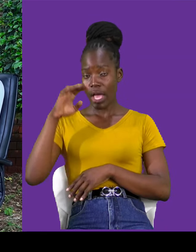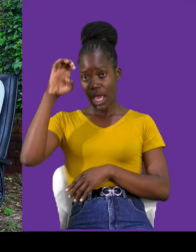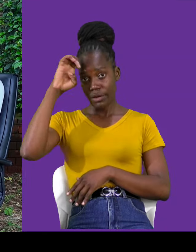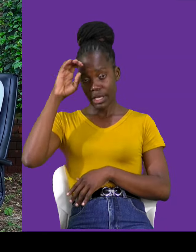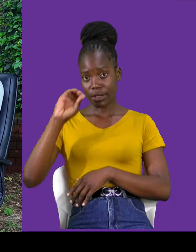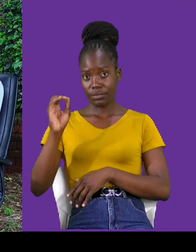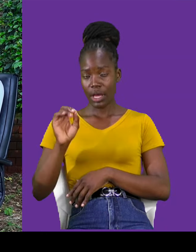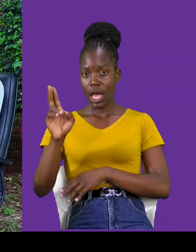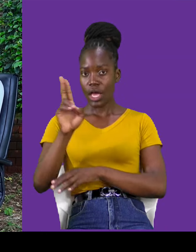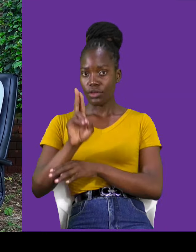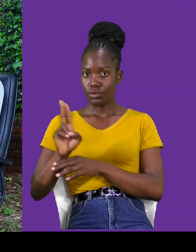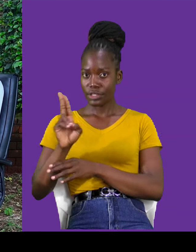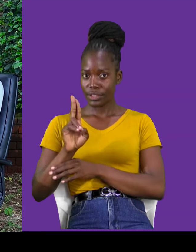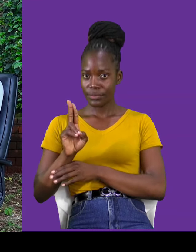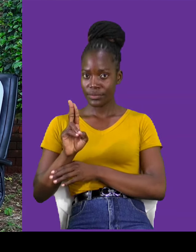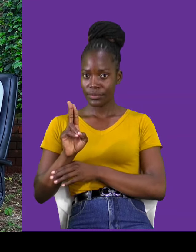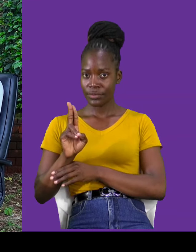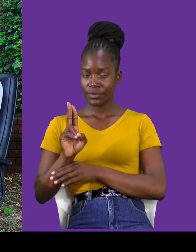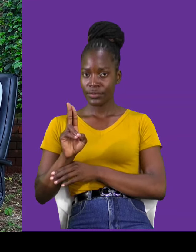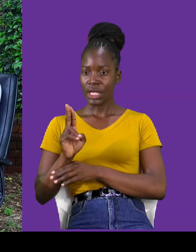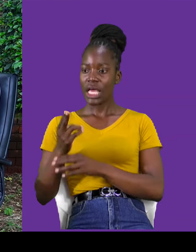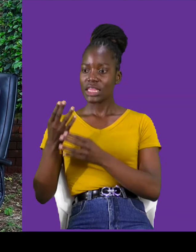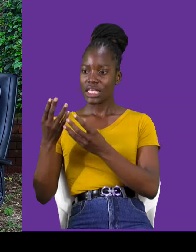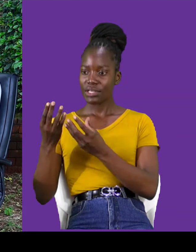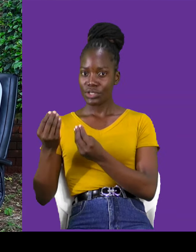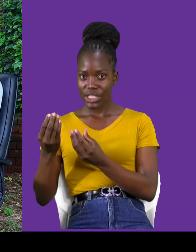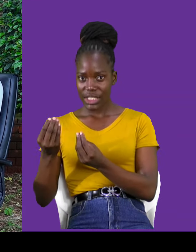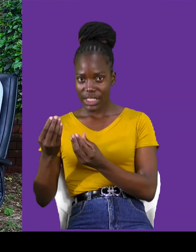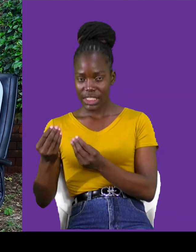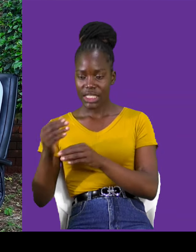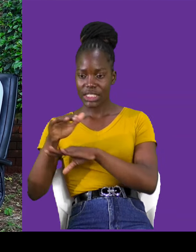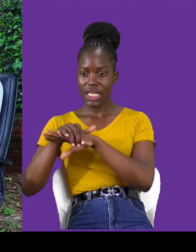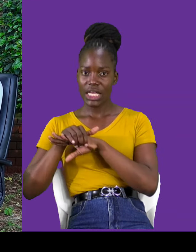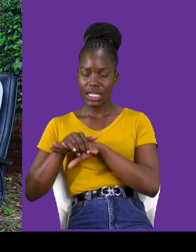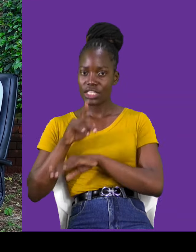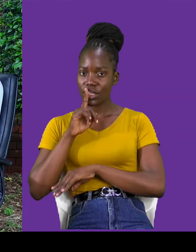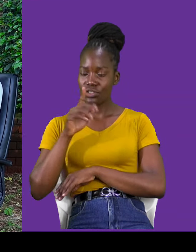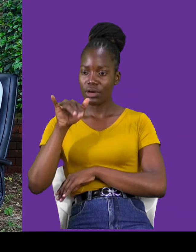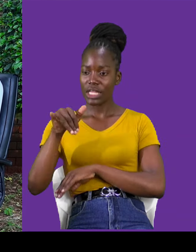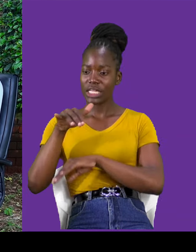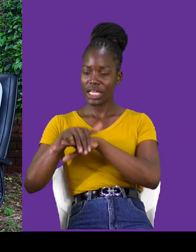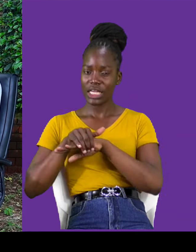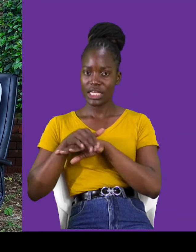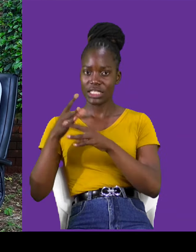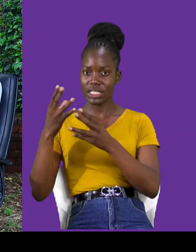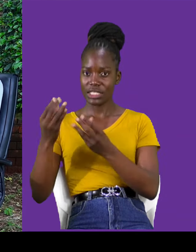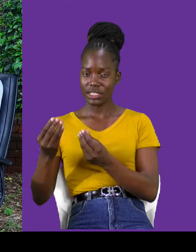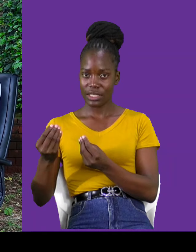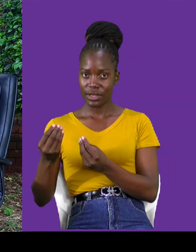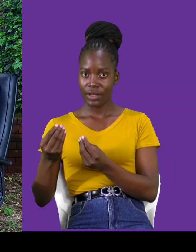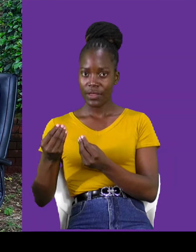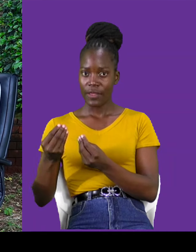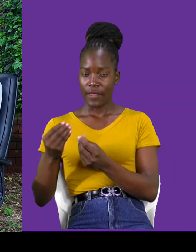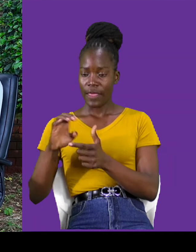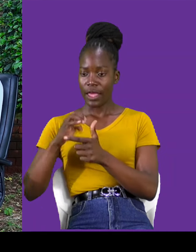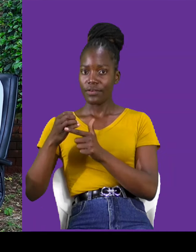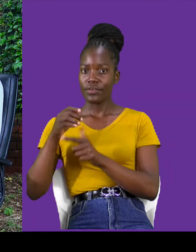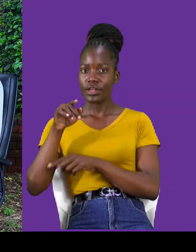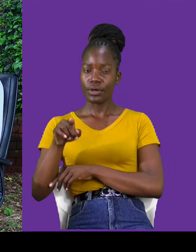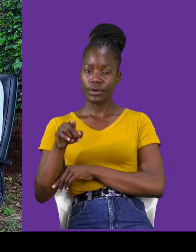use, the very, the simplest English. Just make sure, the English is simple as possible. At the way, imagine, imagine, someone